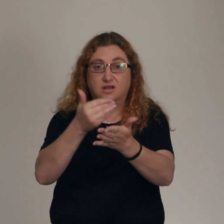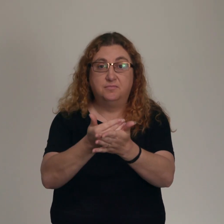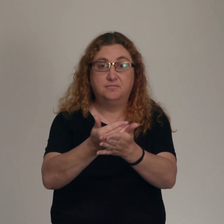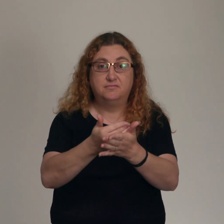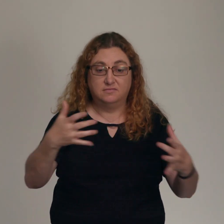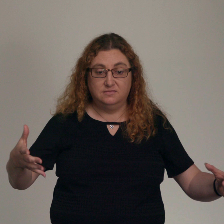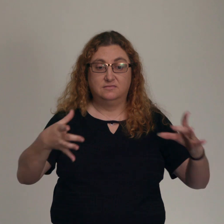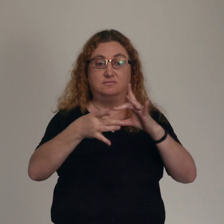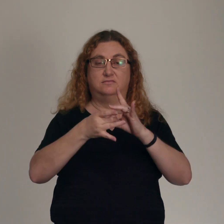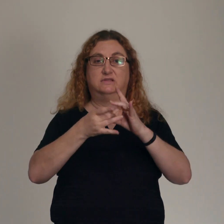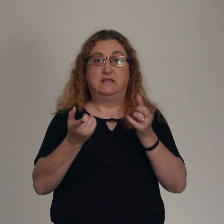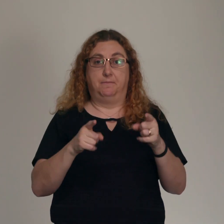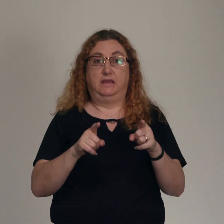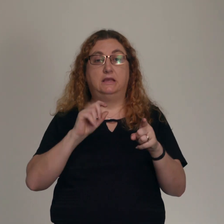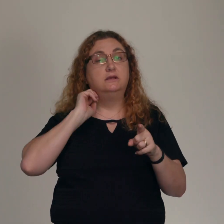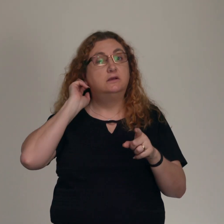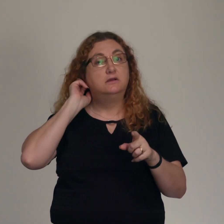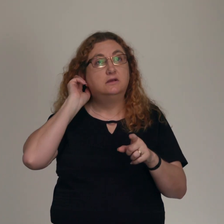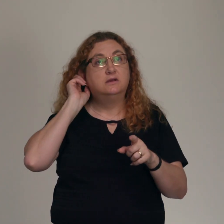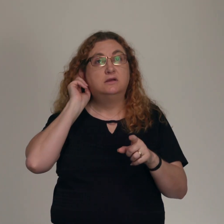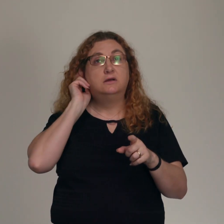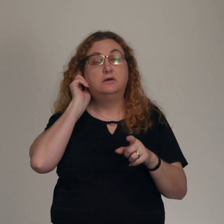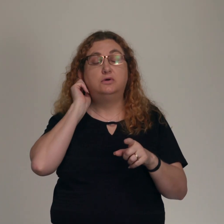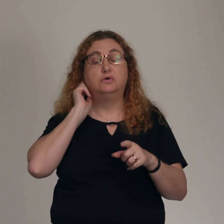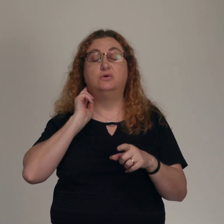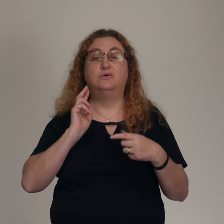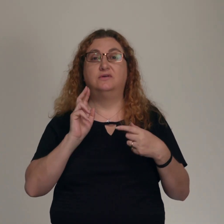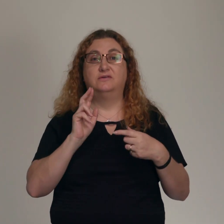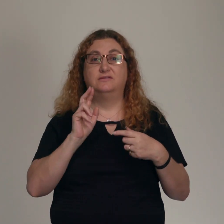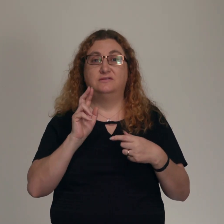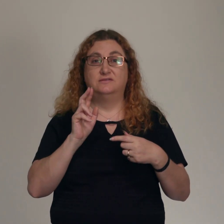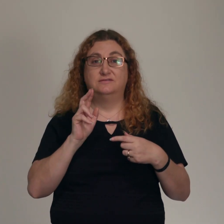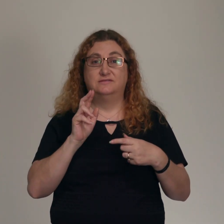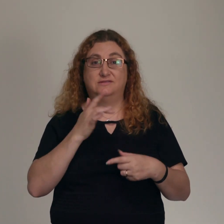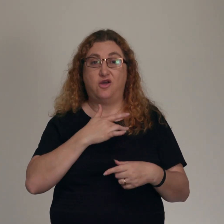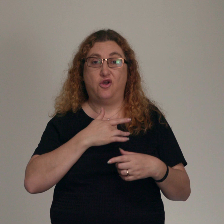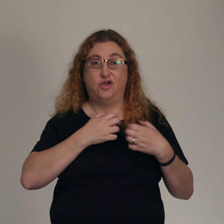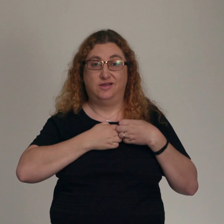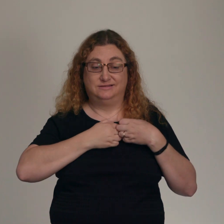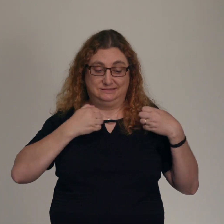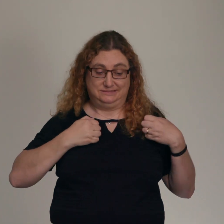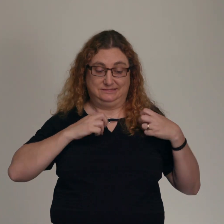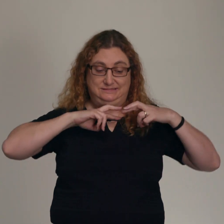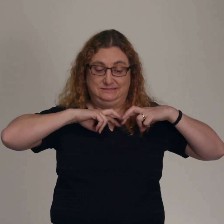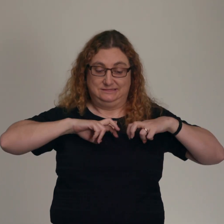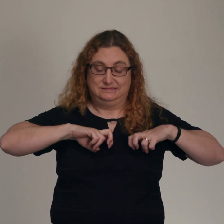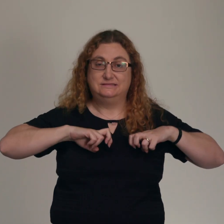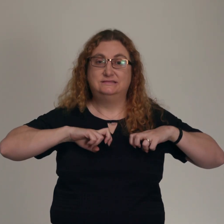has followed him, the hearts of the sons are supposed to be turned towards the hearts of their fathers. Reconciliation is supposed